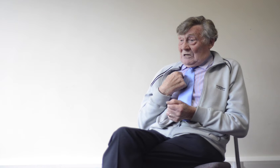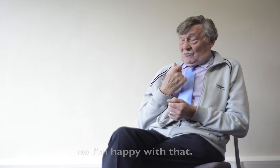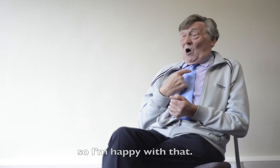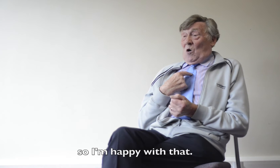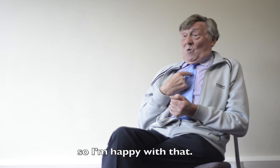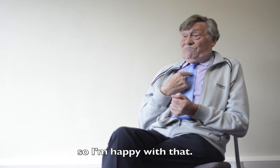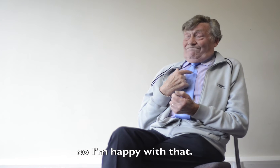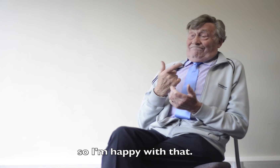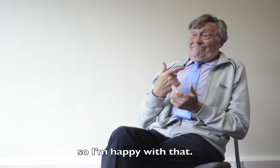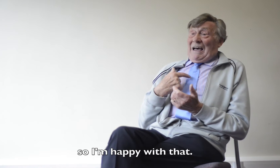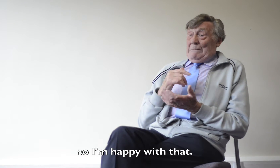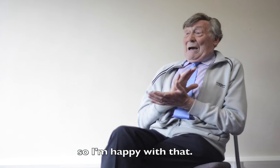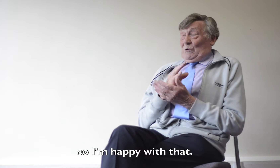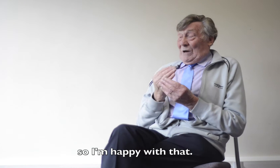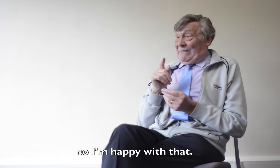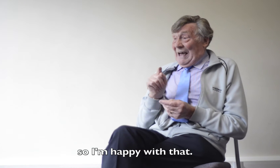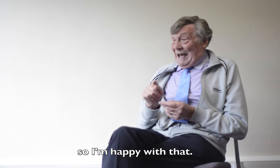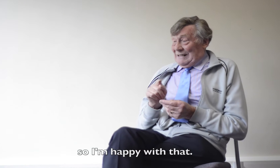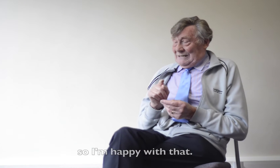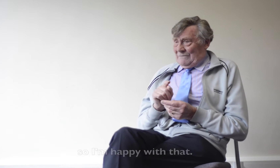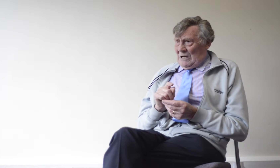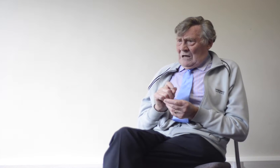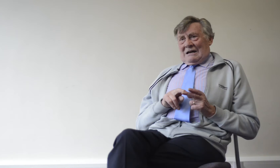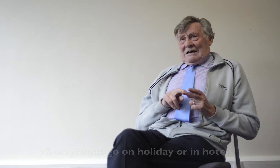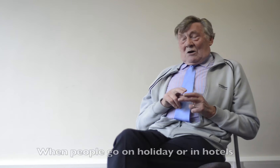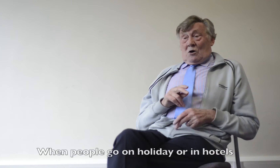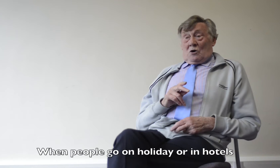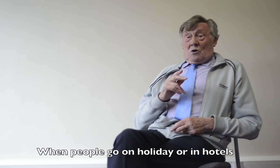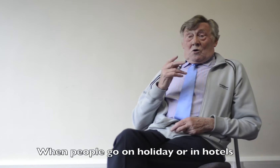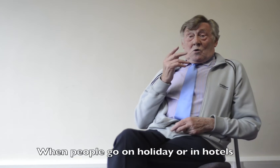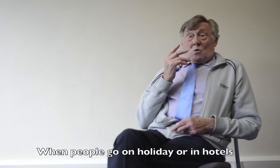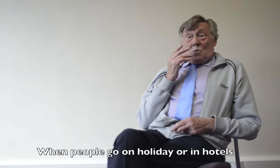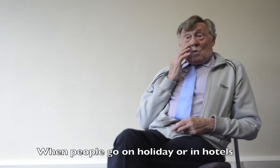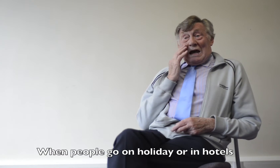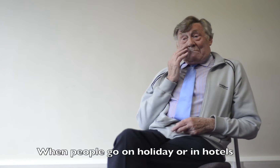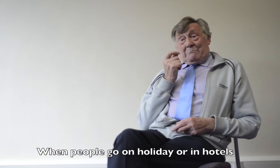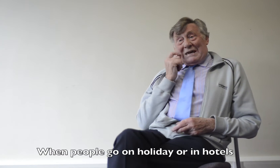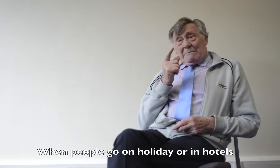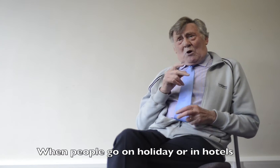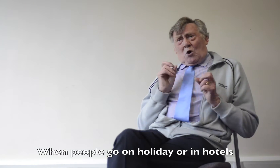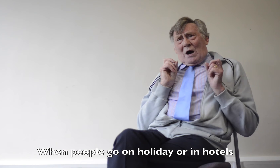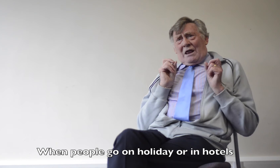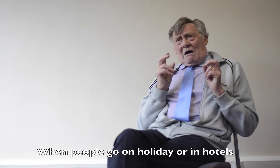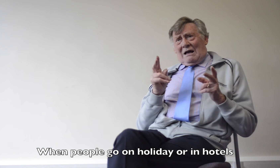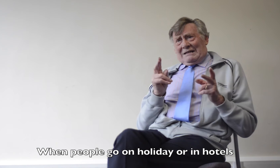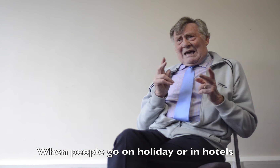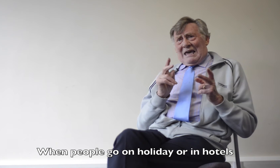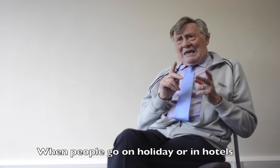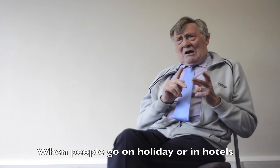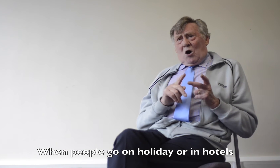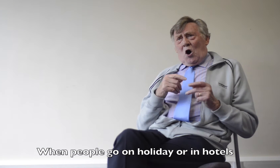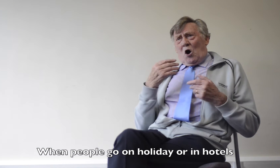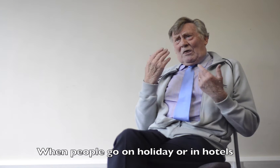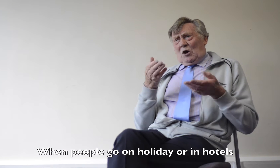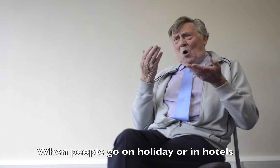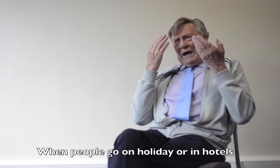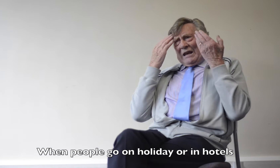So, I'm happy with that. When people go in the other day, or they go in